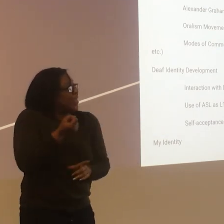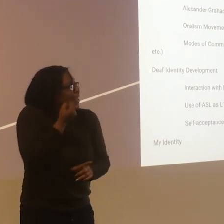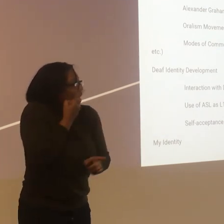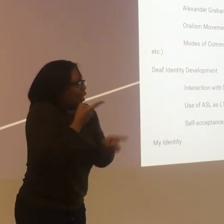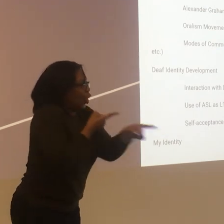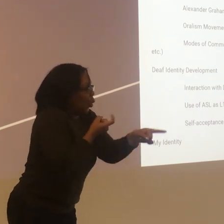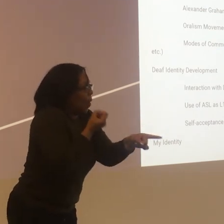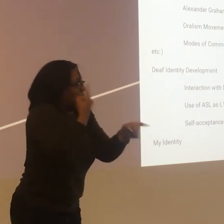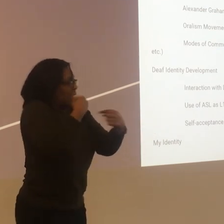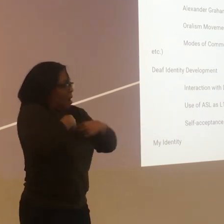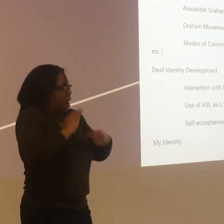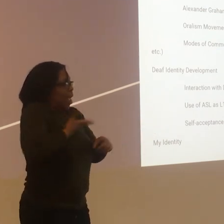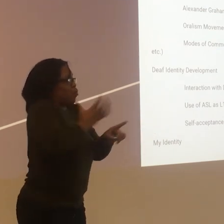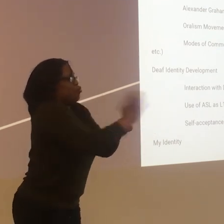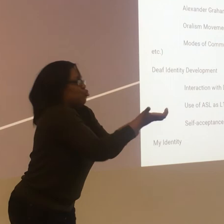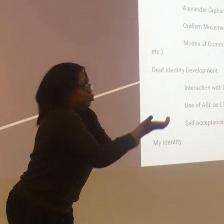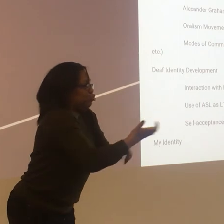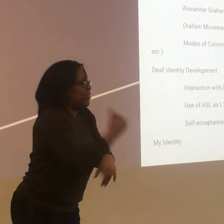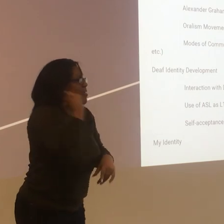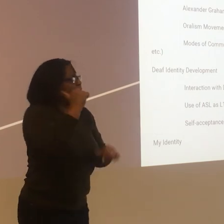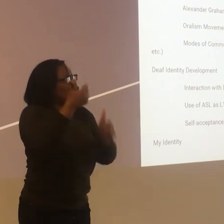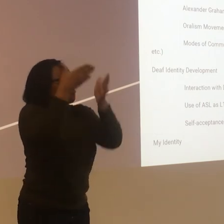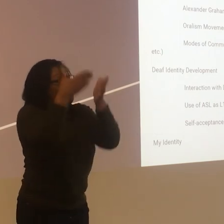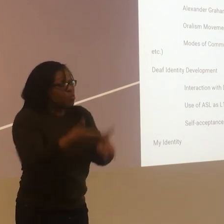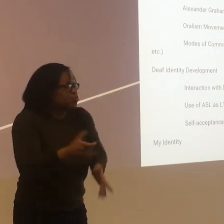you want the interpreter to be able to connect with that person.